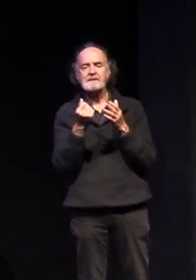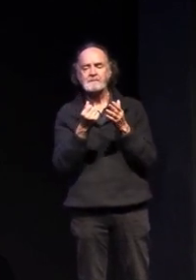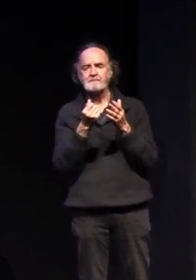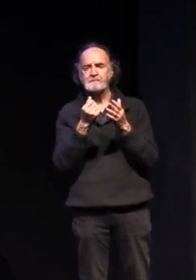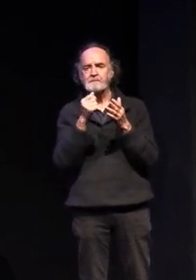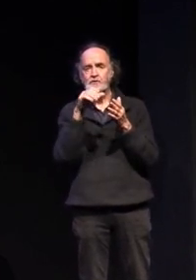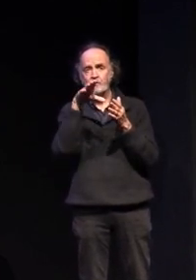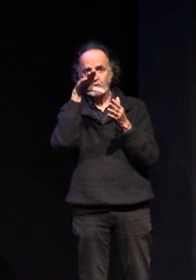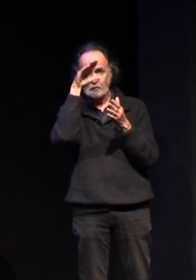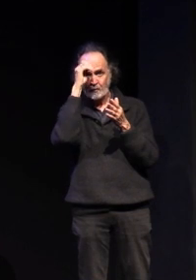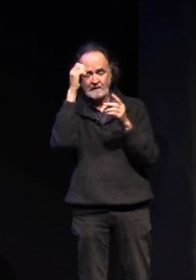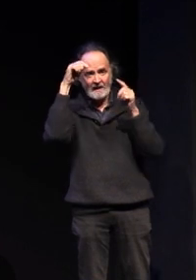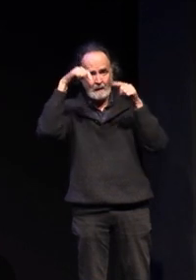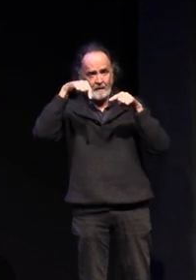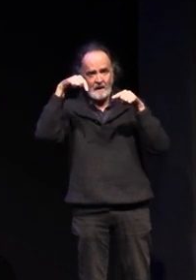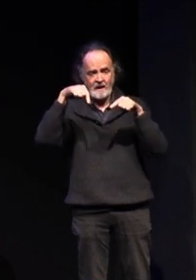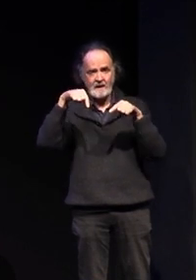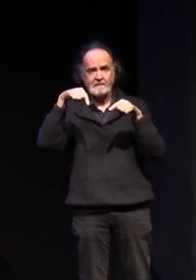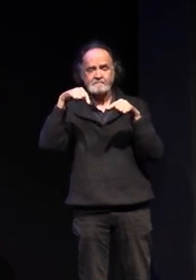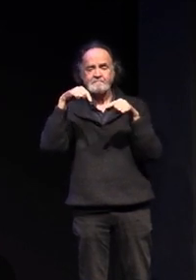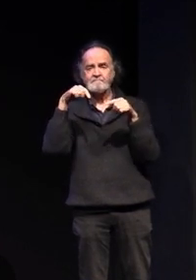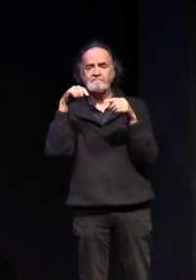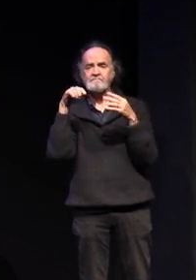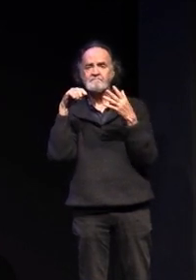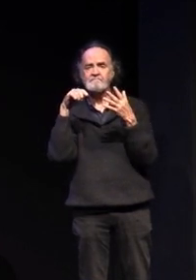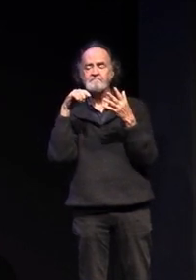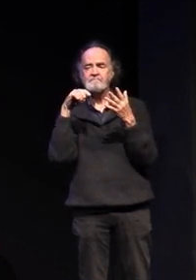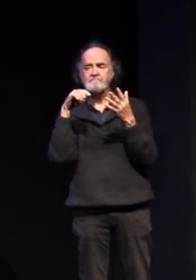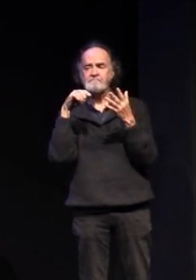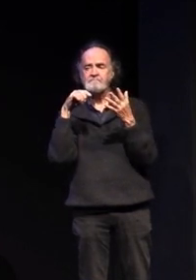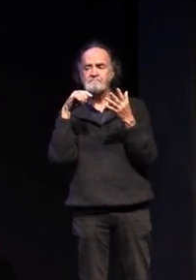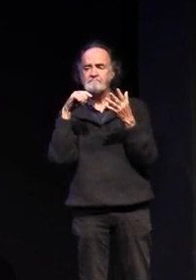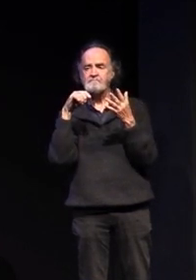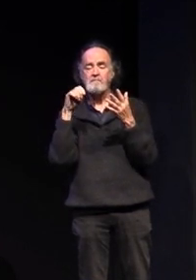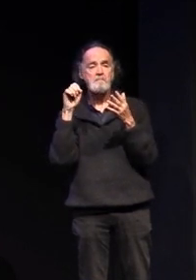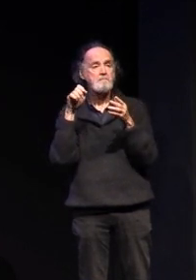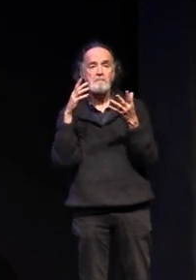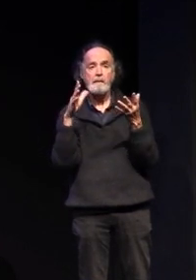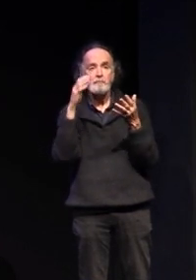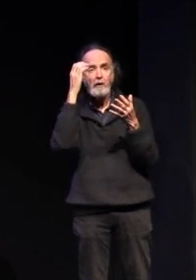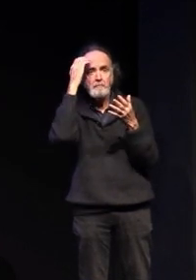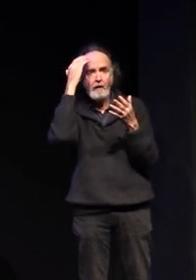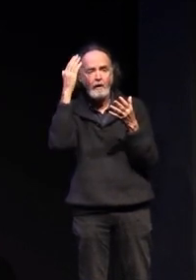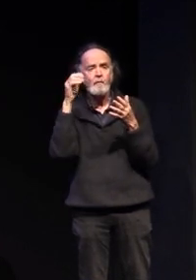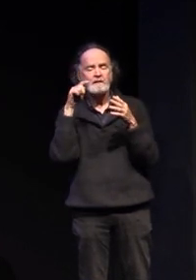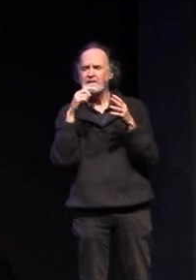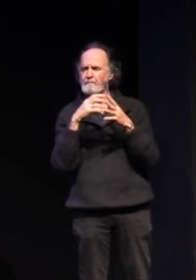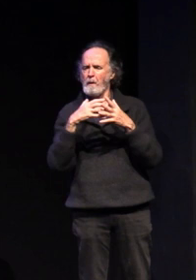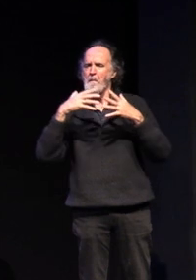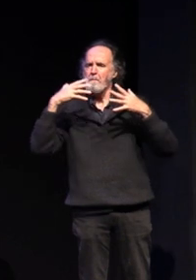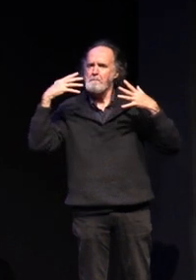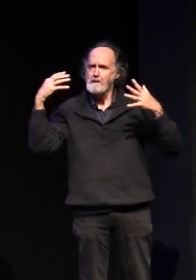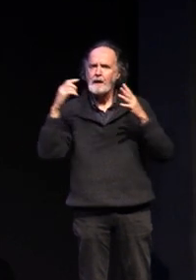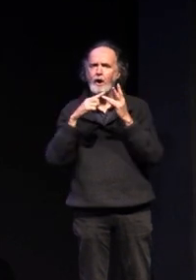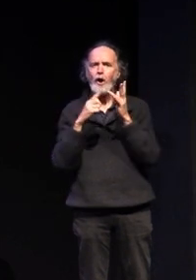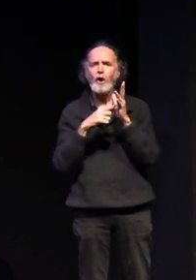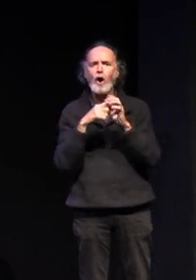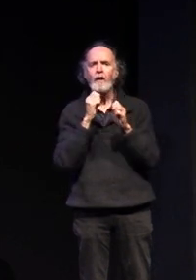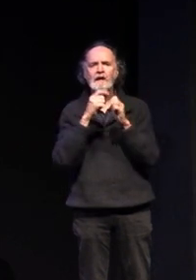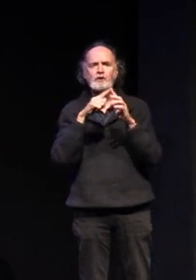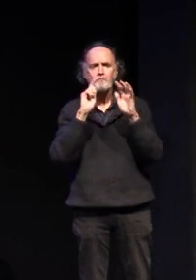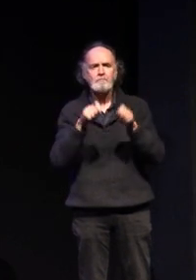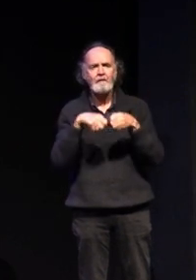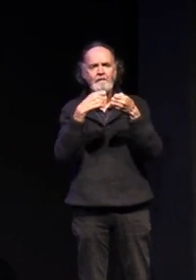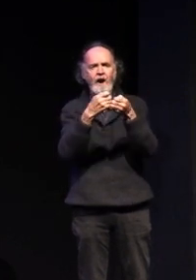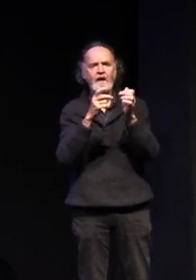community might not be aware that certainly everyone will be aware that we're a large college we're a very large provider of the VCE and